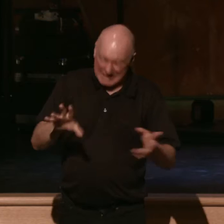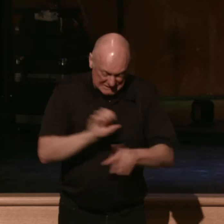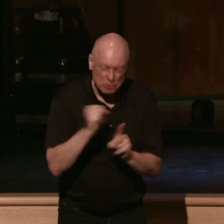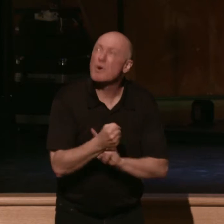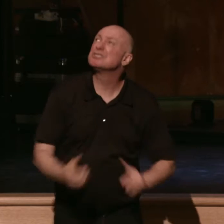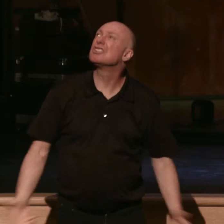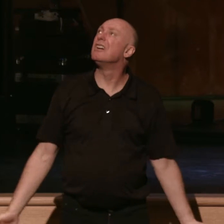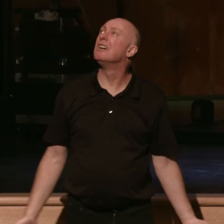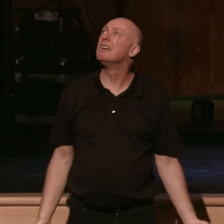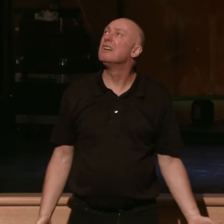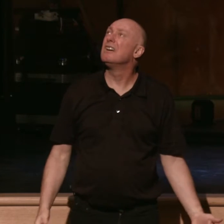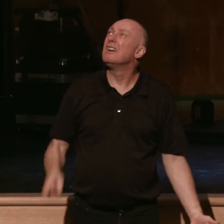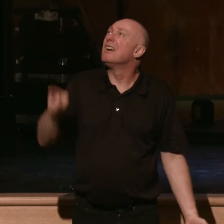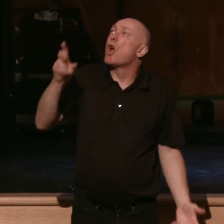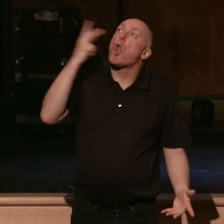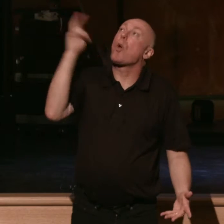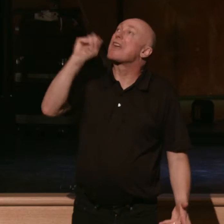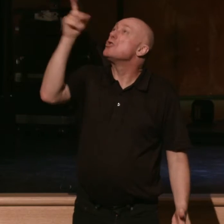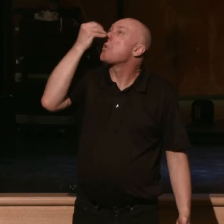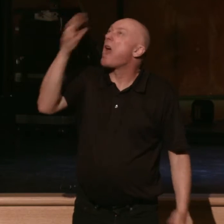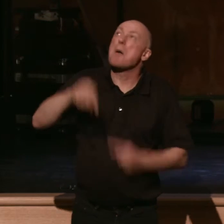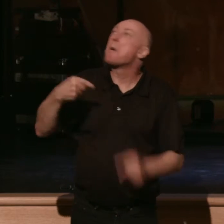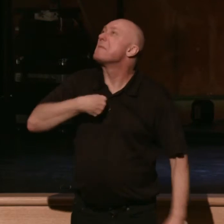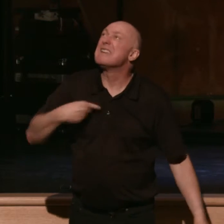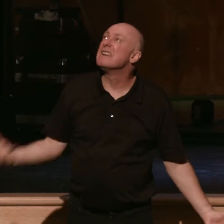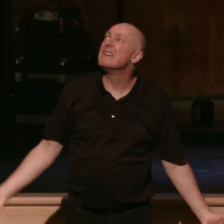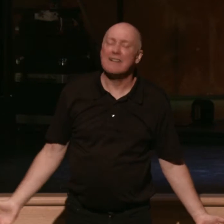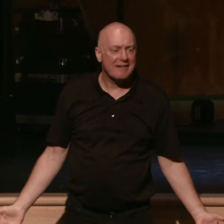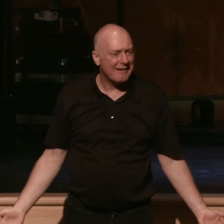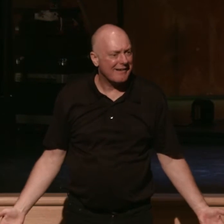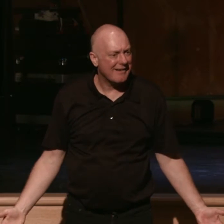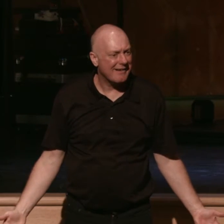You must not care about me. There must be nothing.